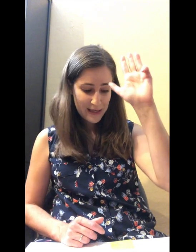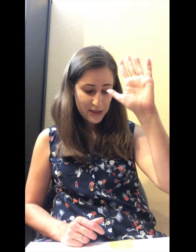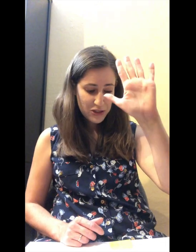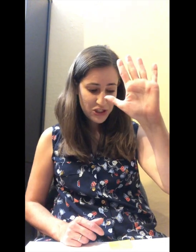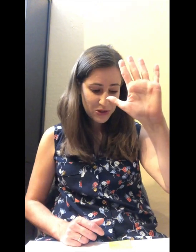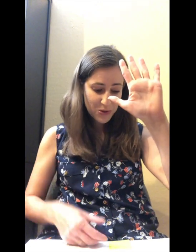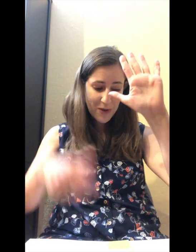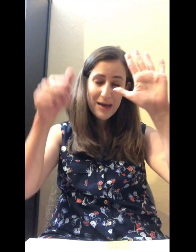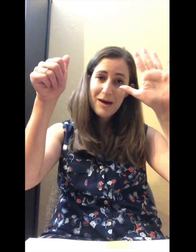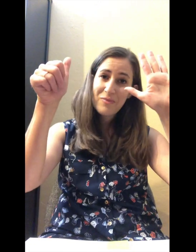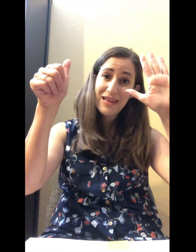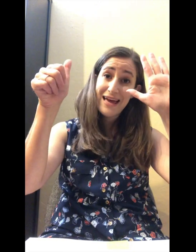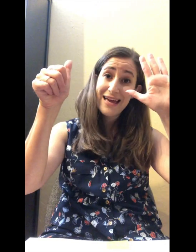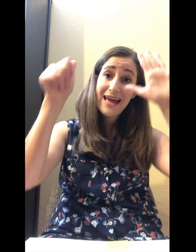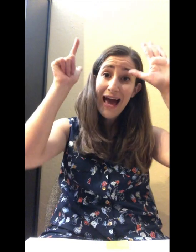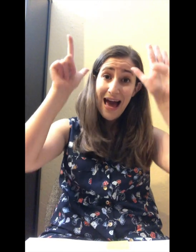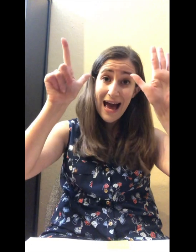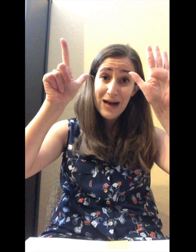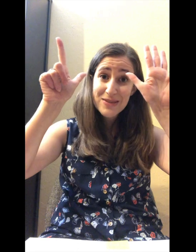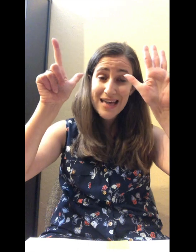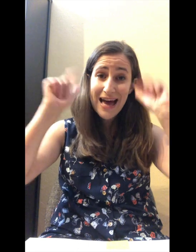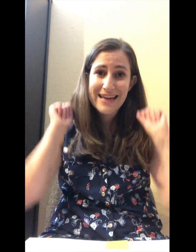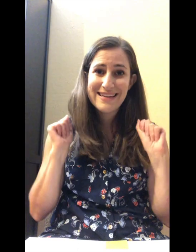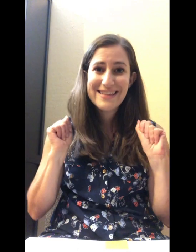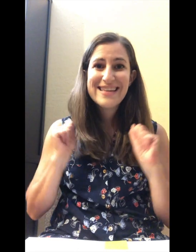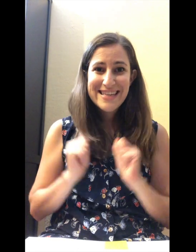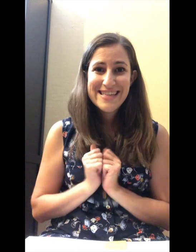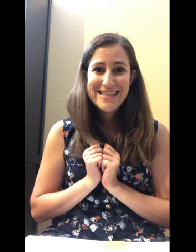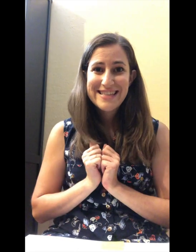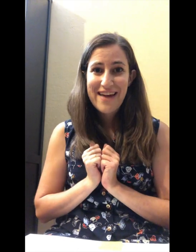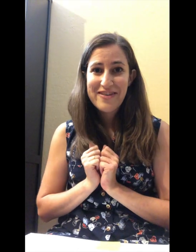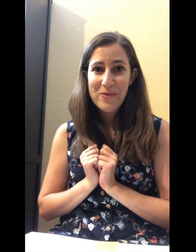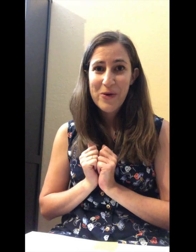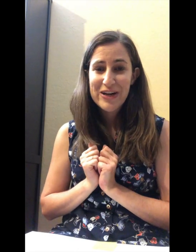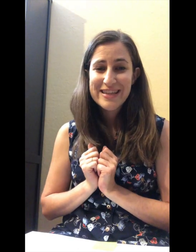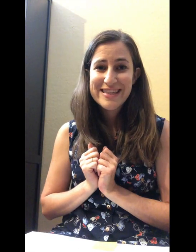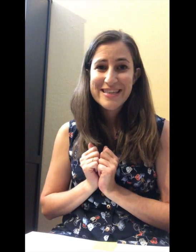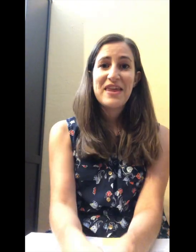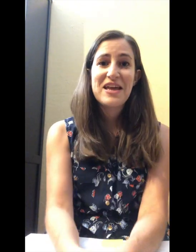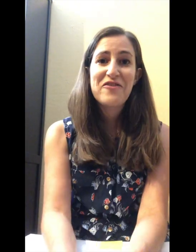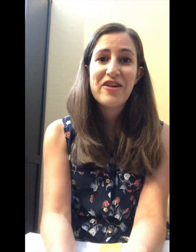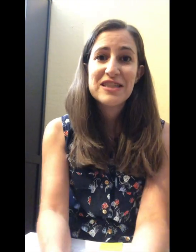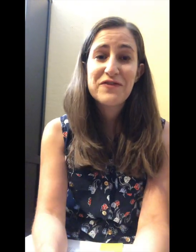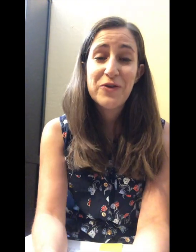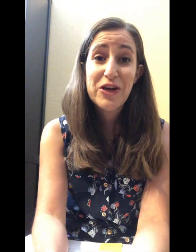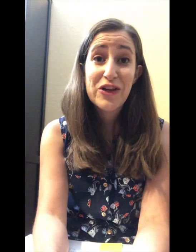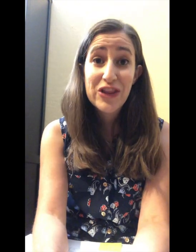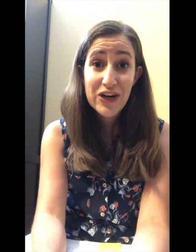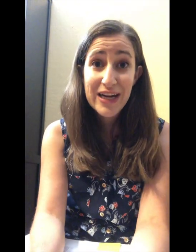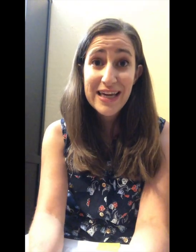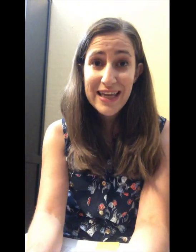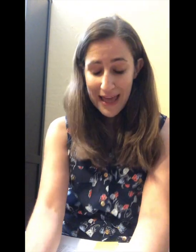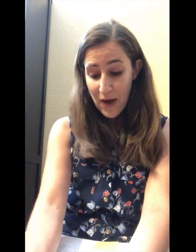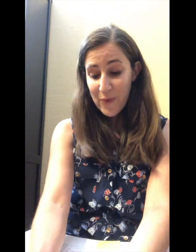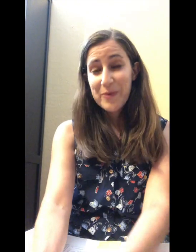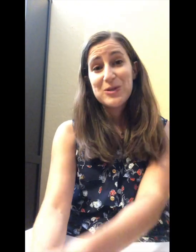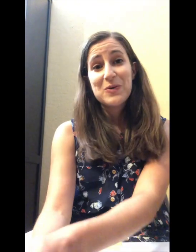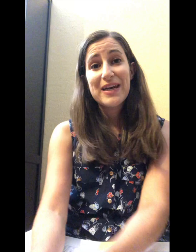to play outside? Seven words. Thank you, friends, for your learning. We will do it